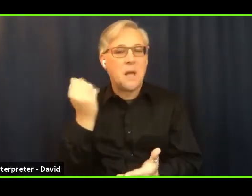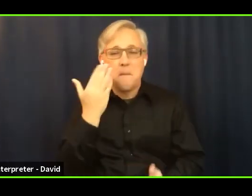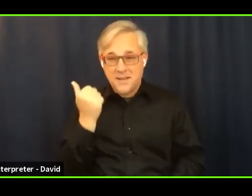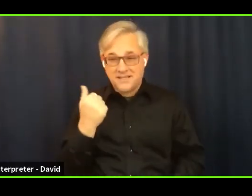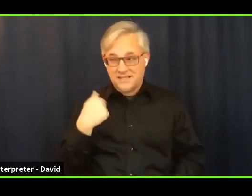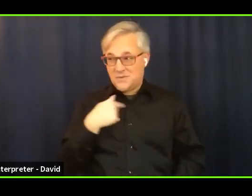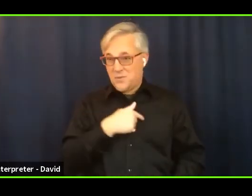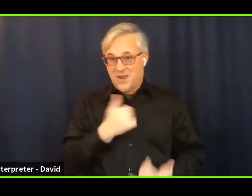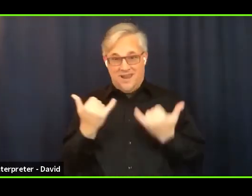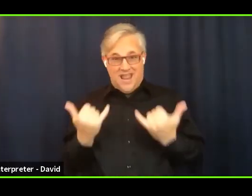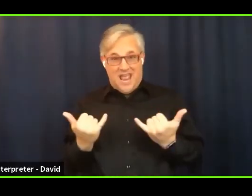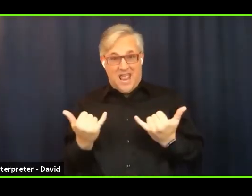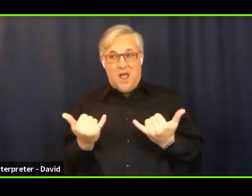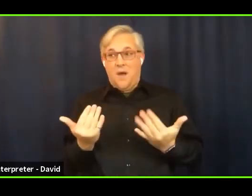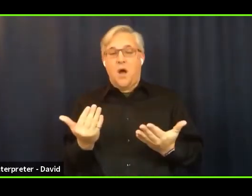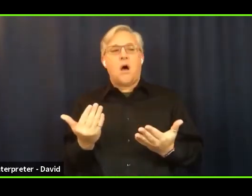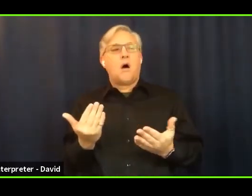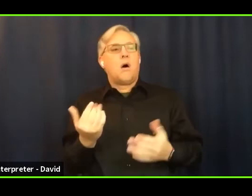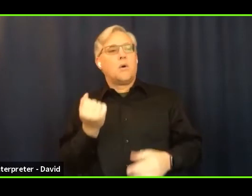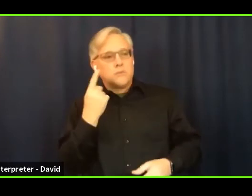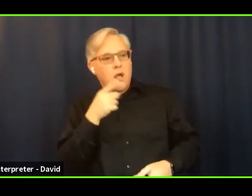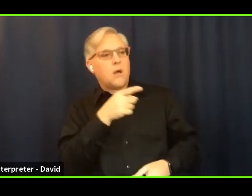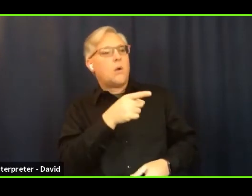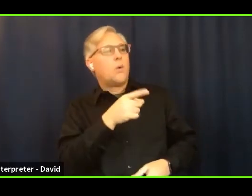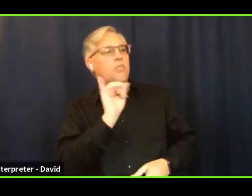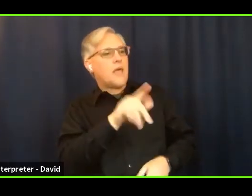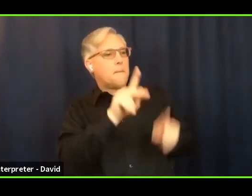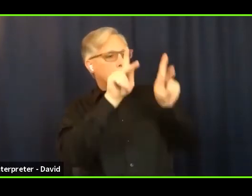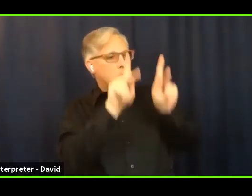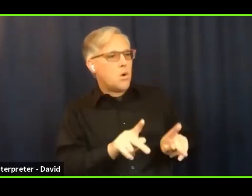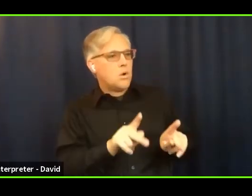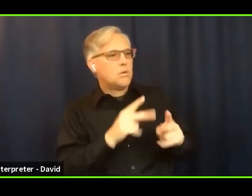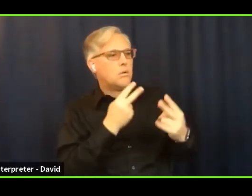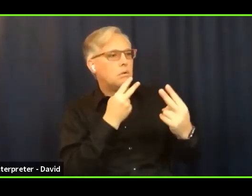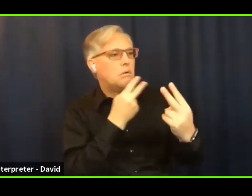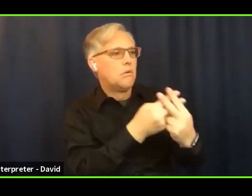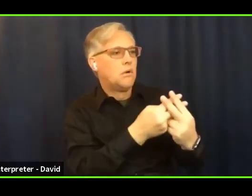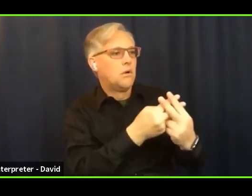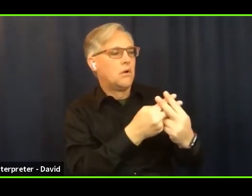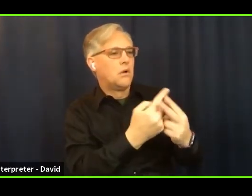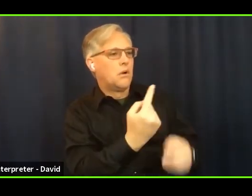may feel when they don't know God loves them.